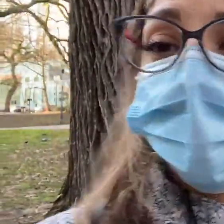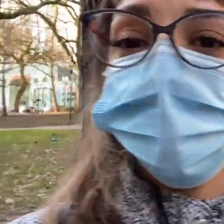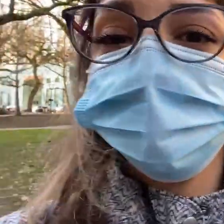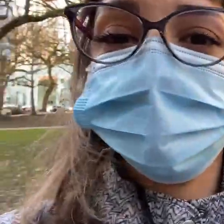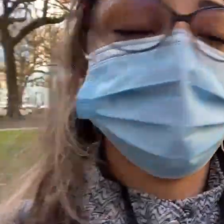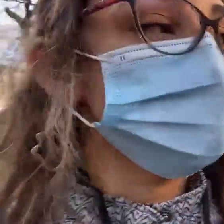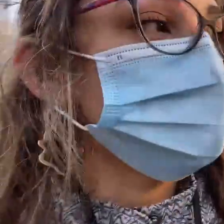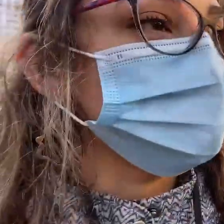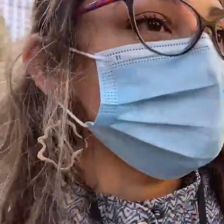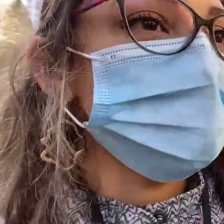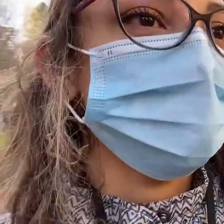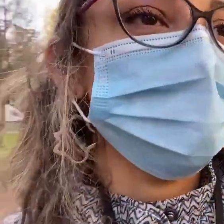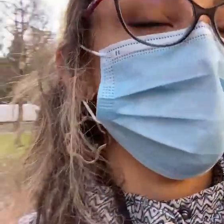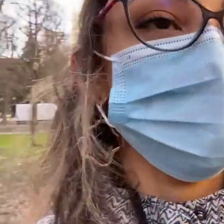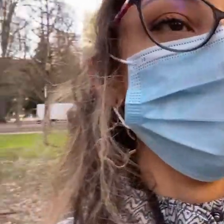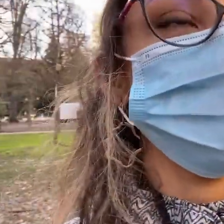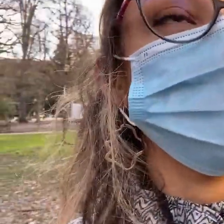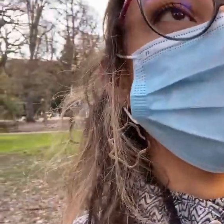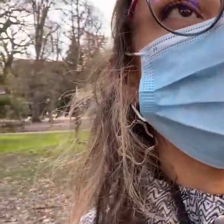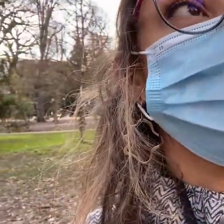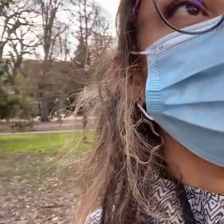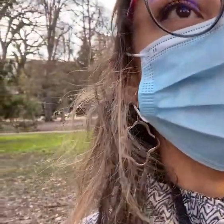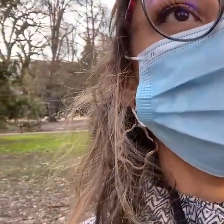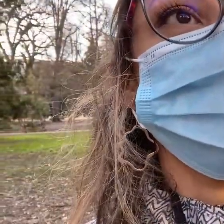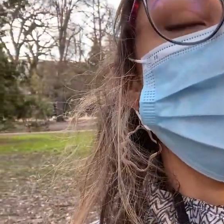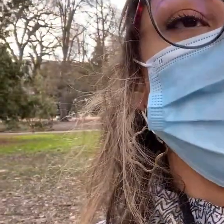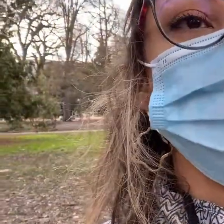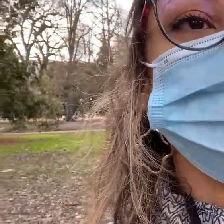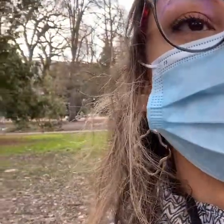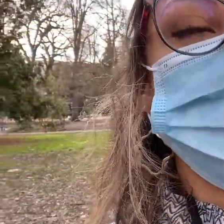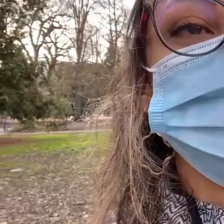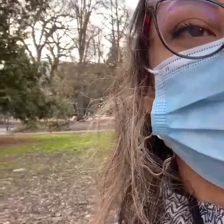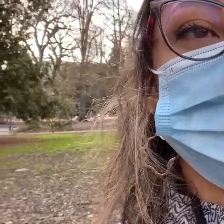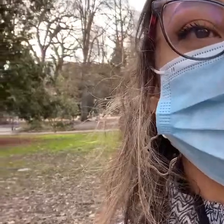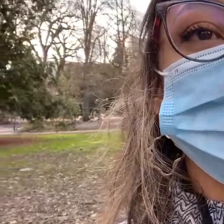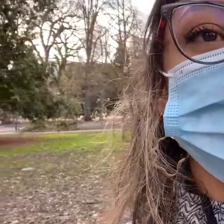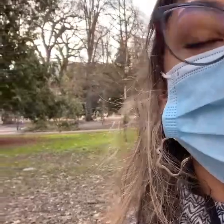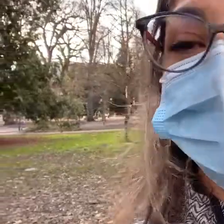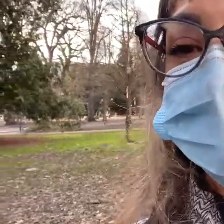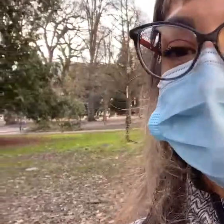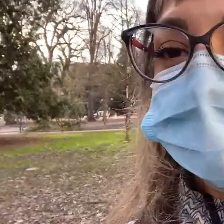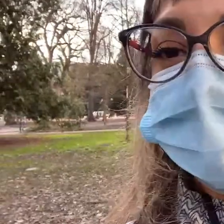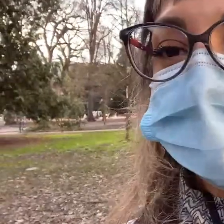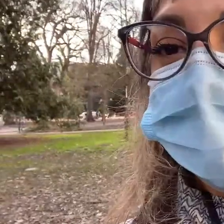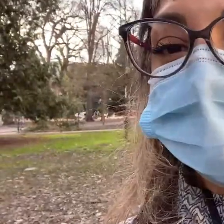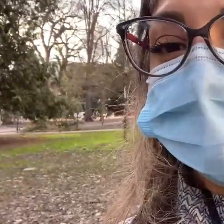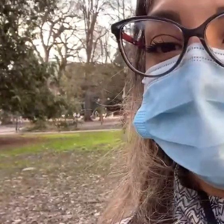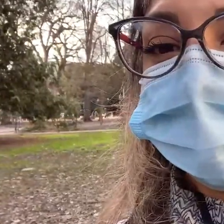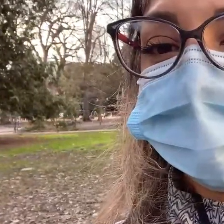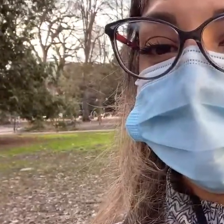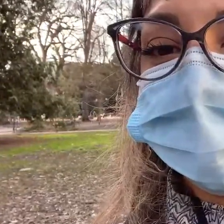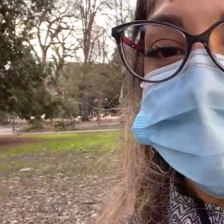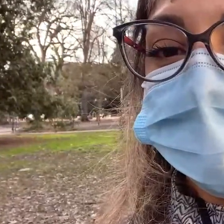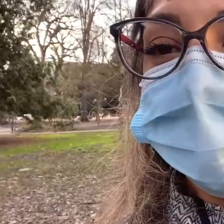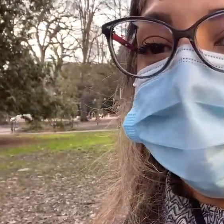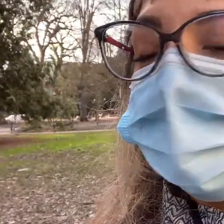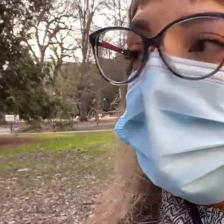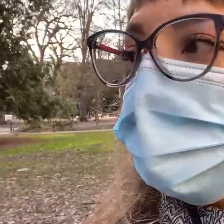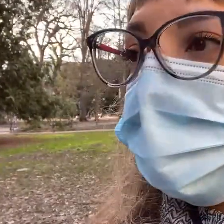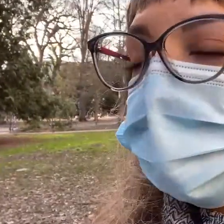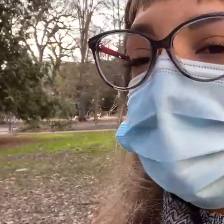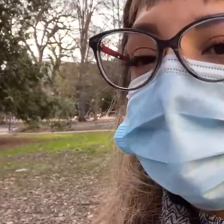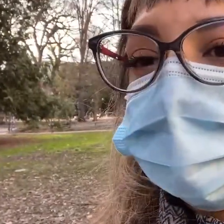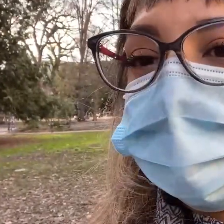masks that i was using like uh the the polish gas mask worked really well